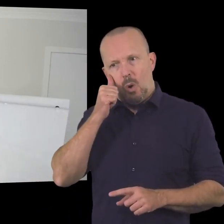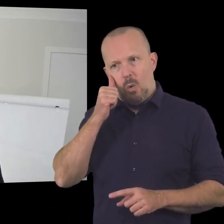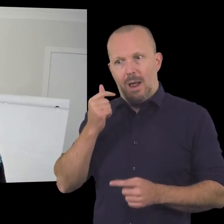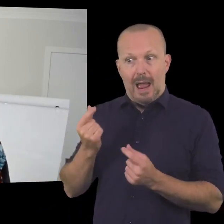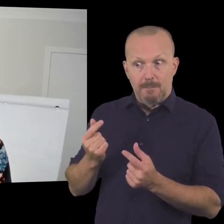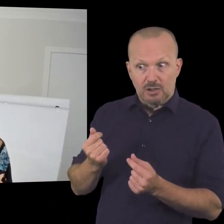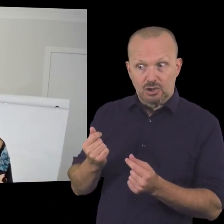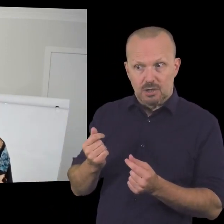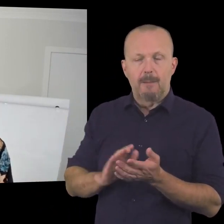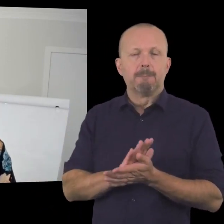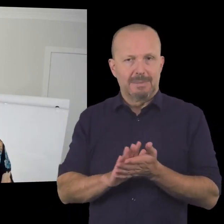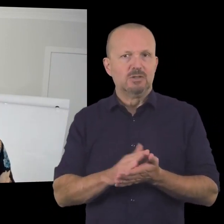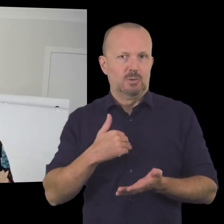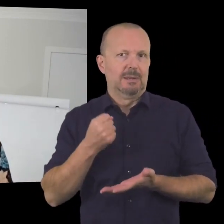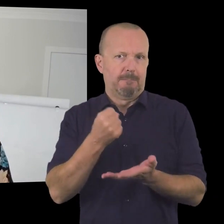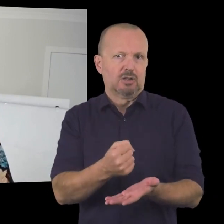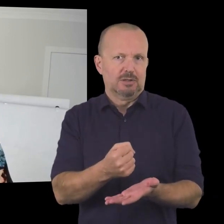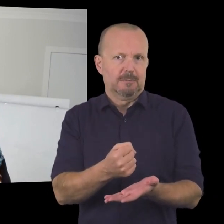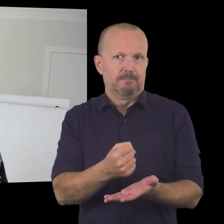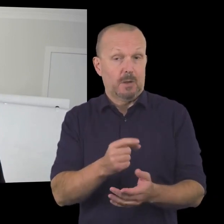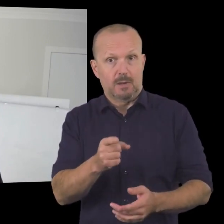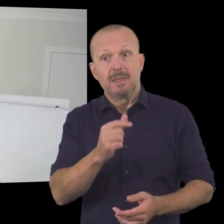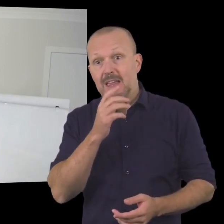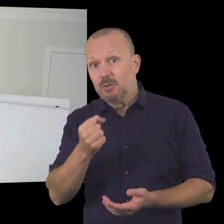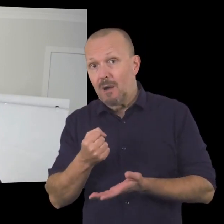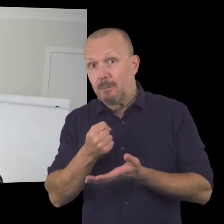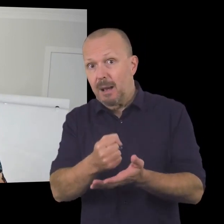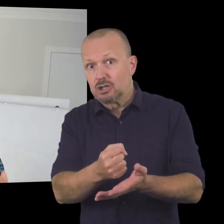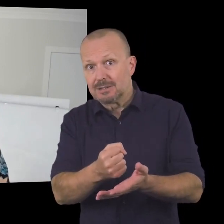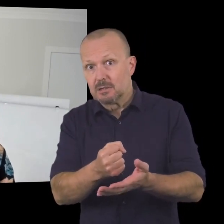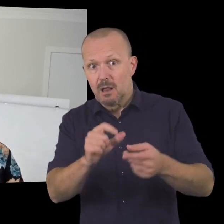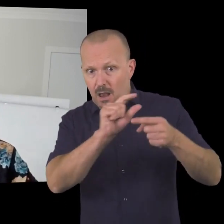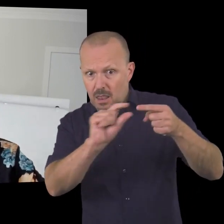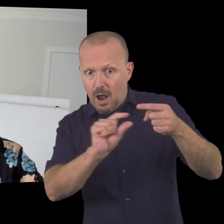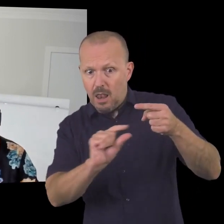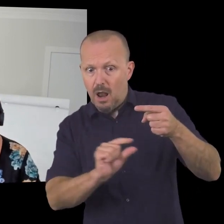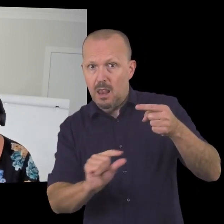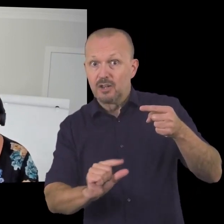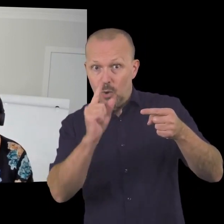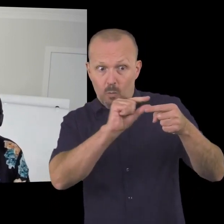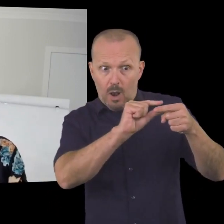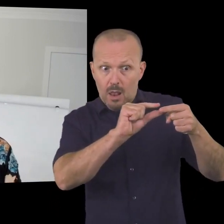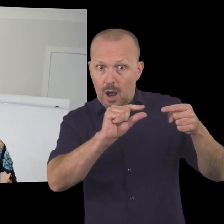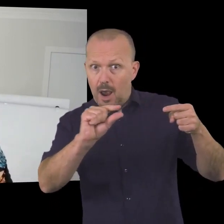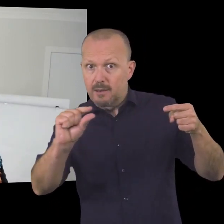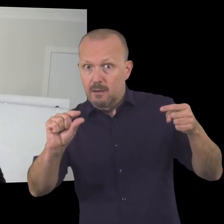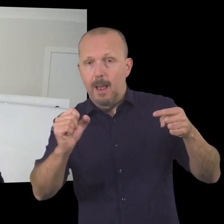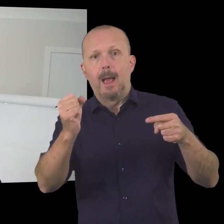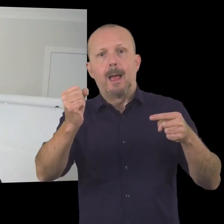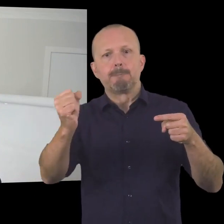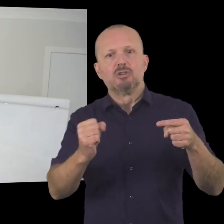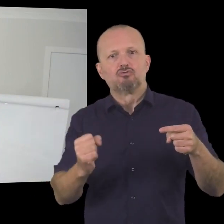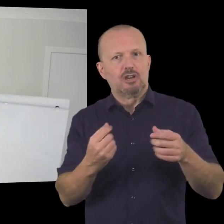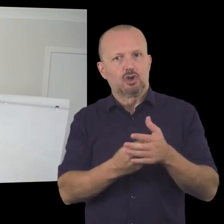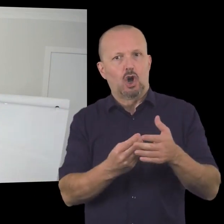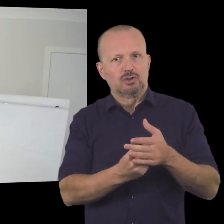you need is to have a budget uh so for those of you who do have a budget i'm wondering how many of you have a line in your budget specifically for